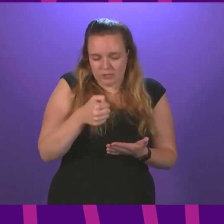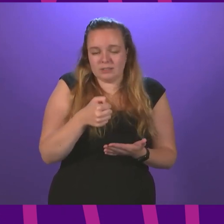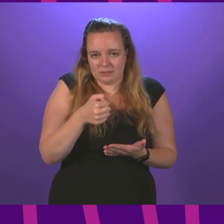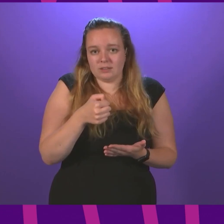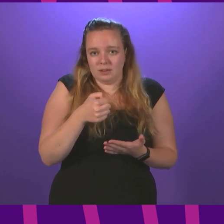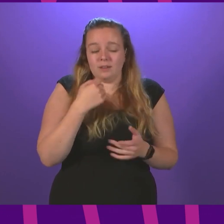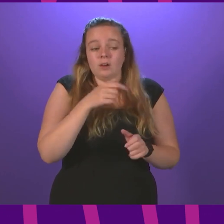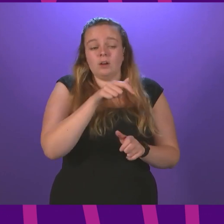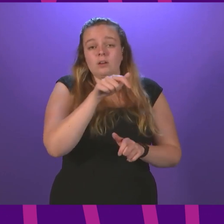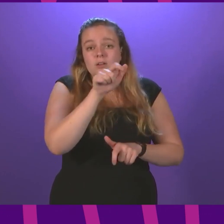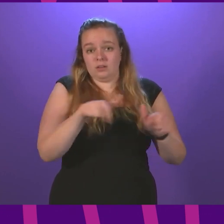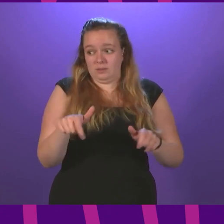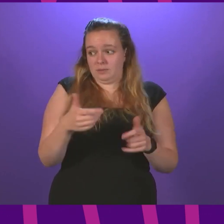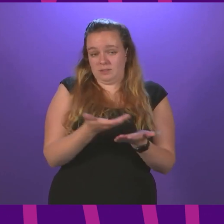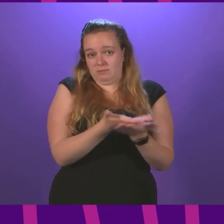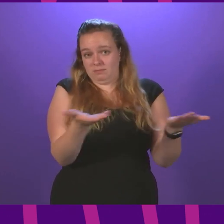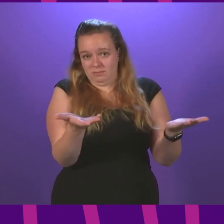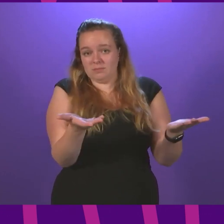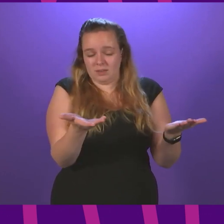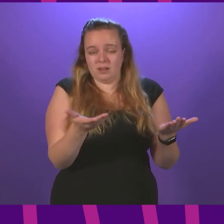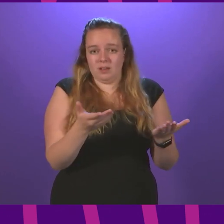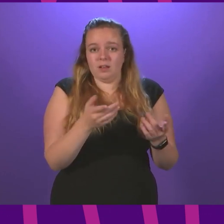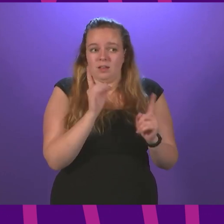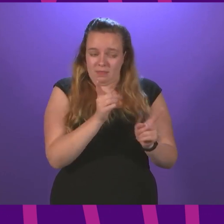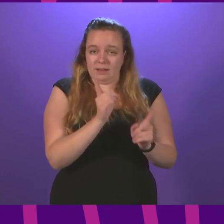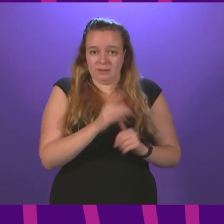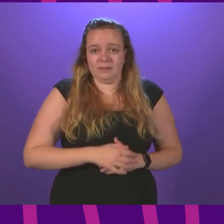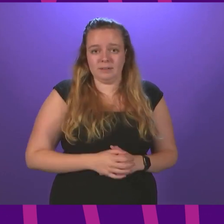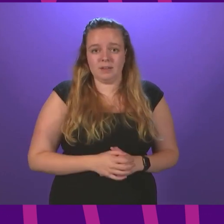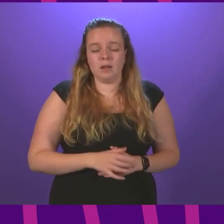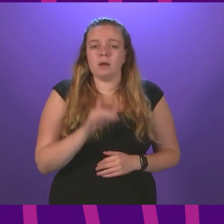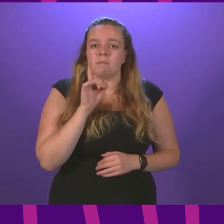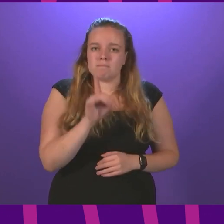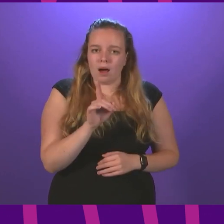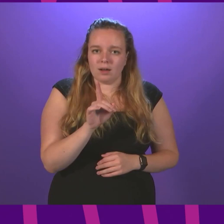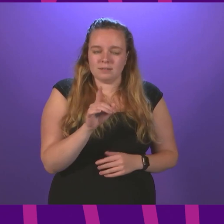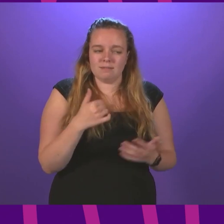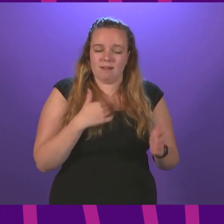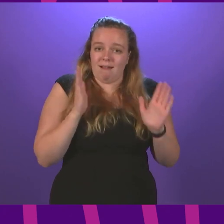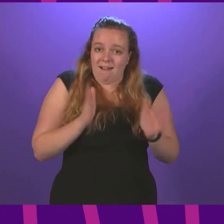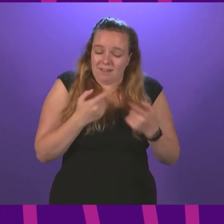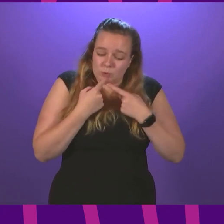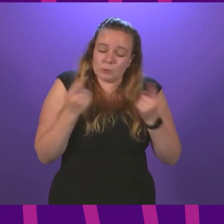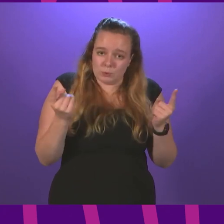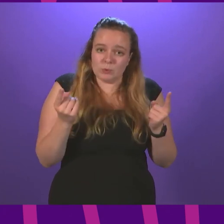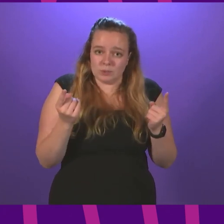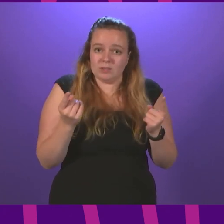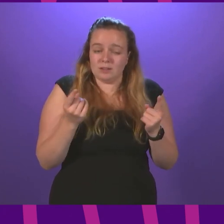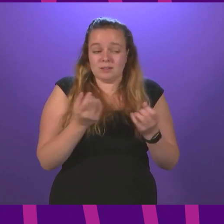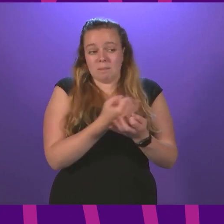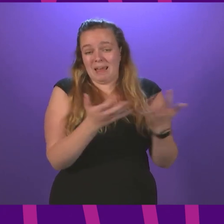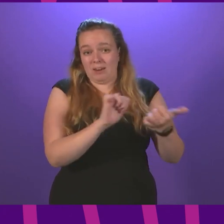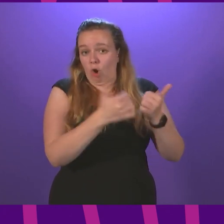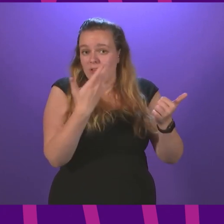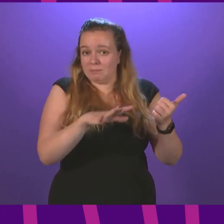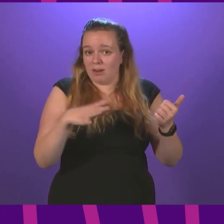from members in these benches, presiding officer, for that to be the case. But it would be remiss of me not to mention, as many colleagues have